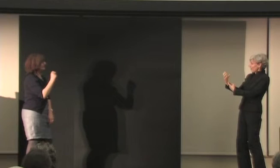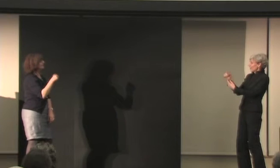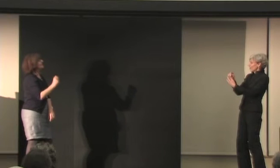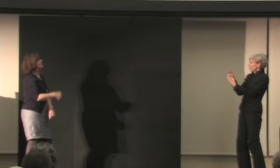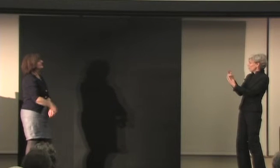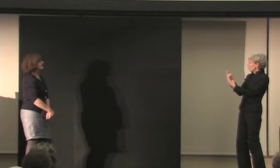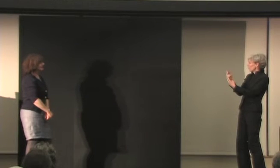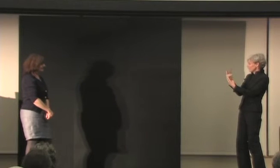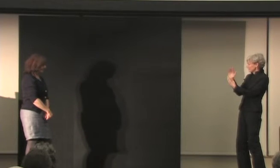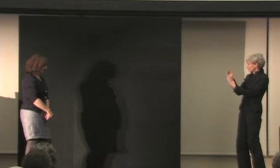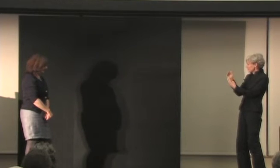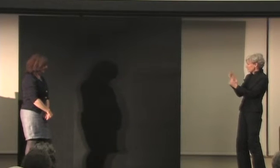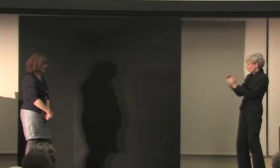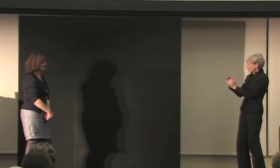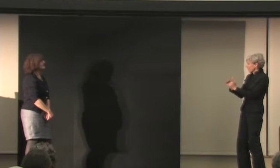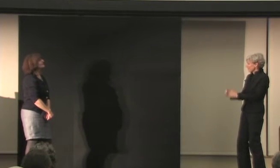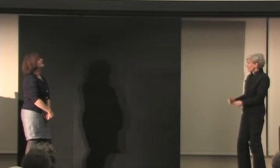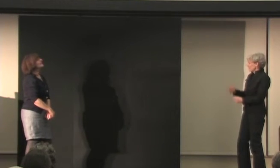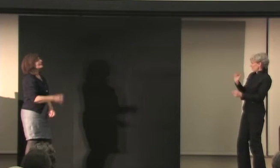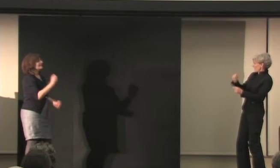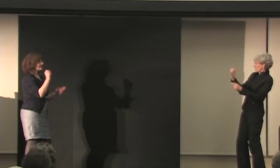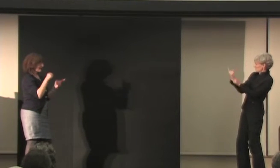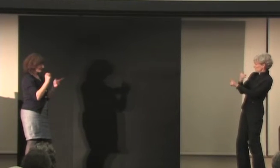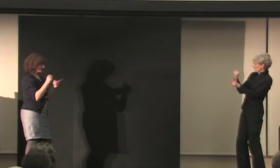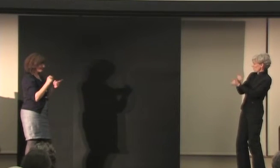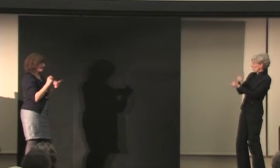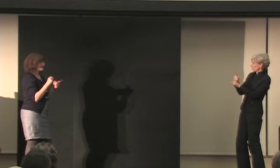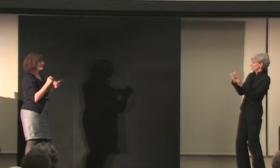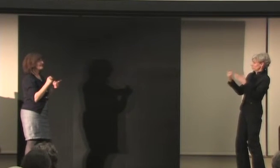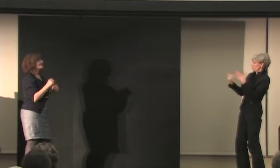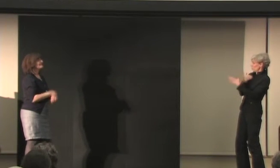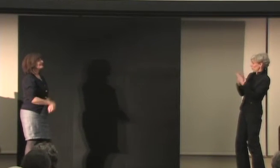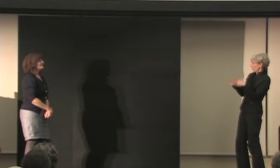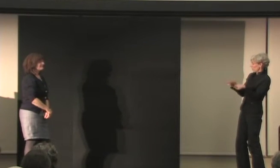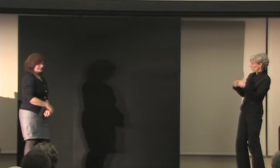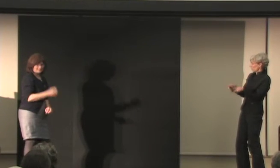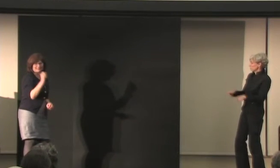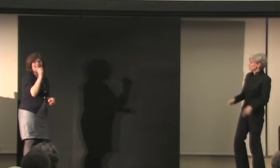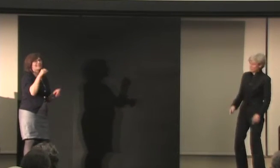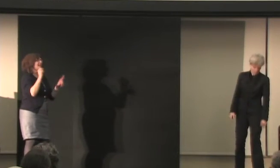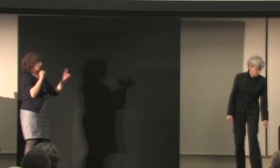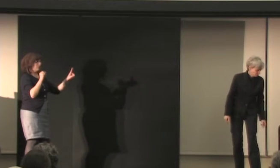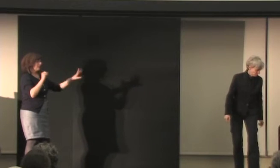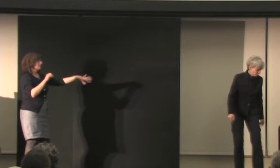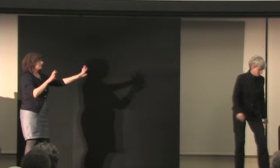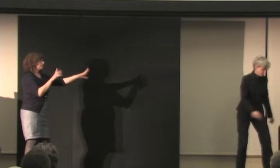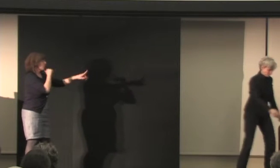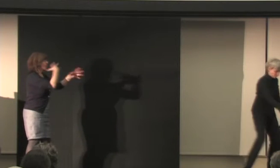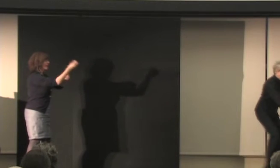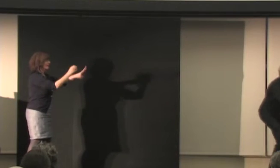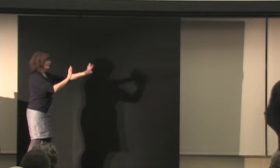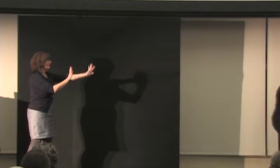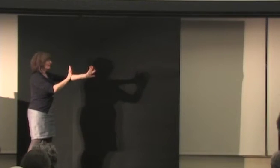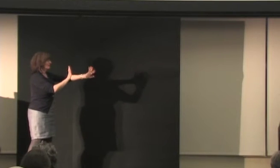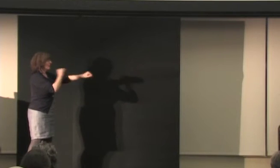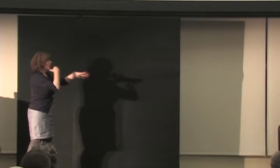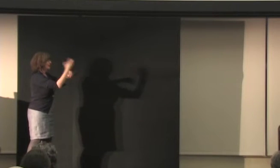like even in the hand shape sometimes there was some limiting use is that what's found typically in emerging